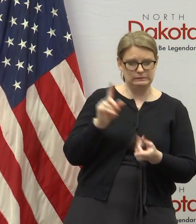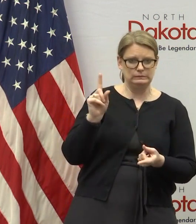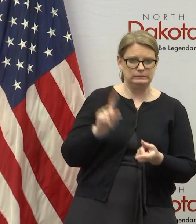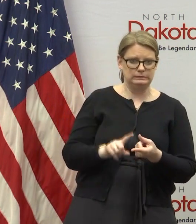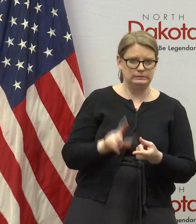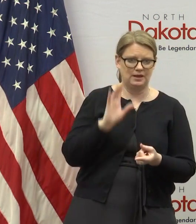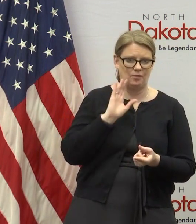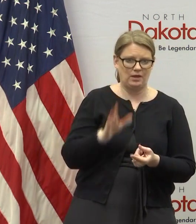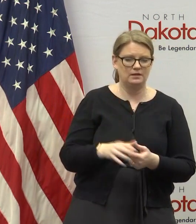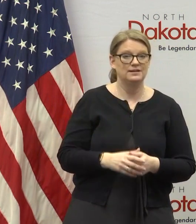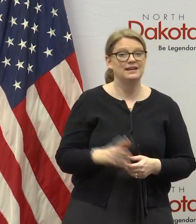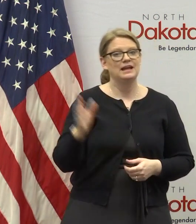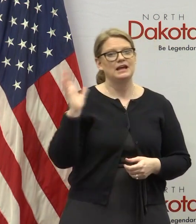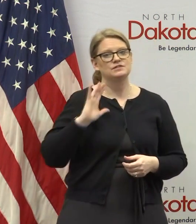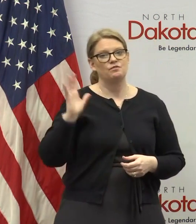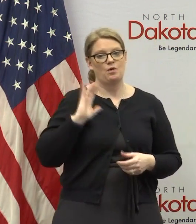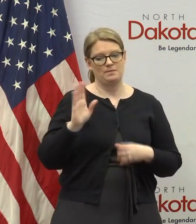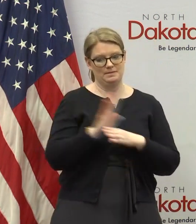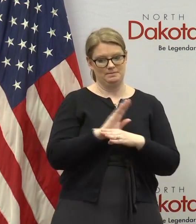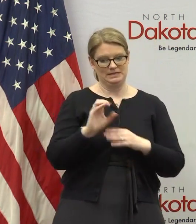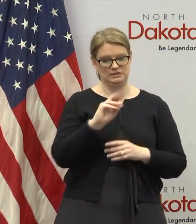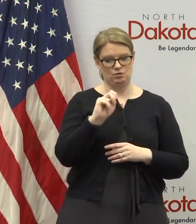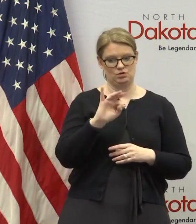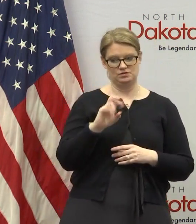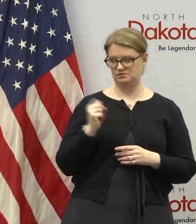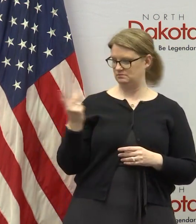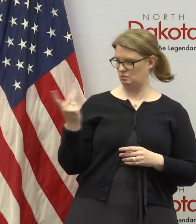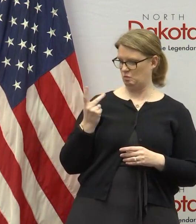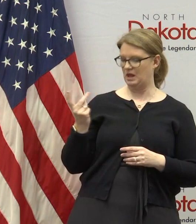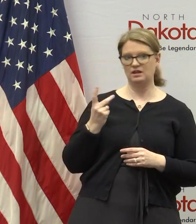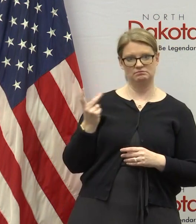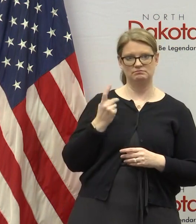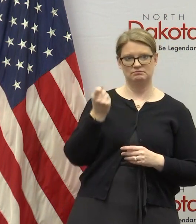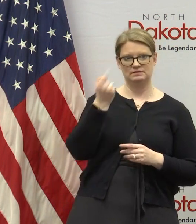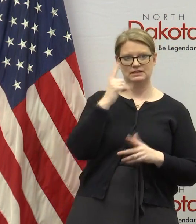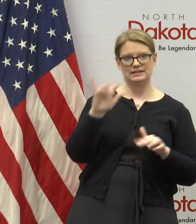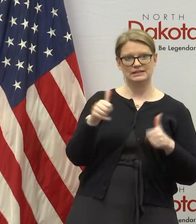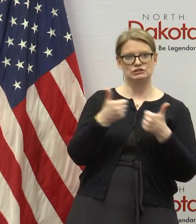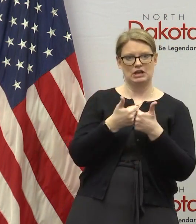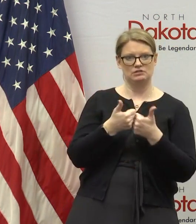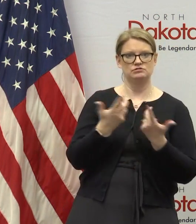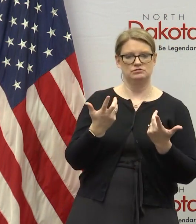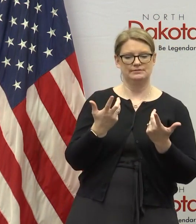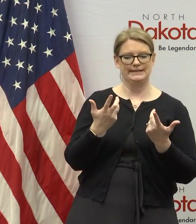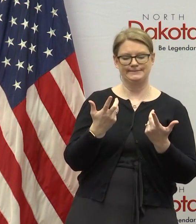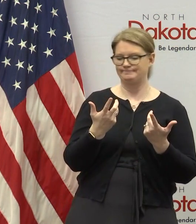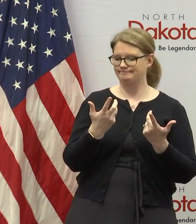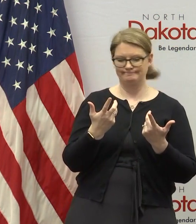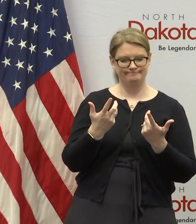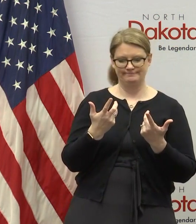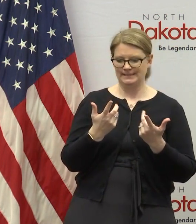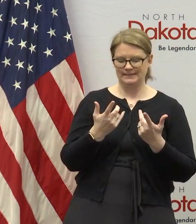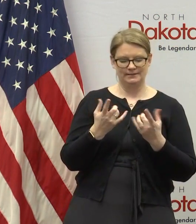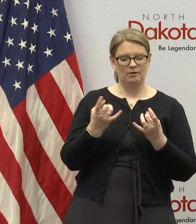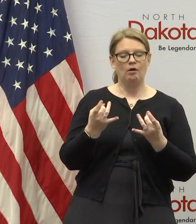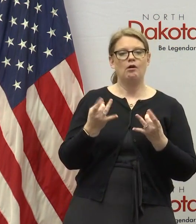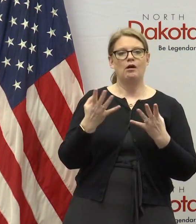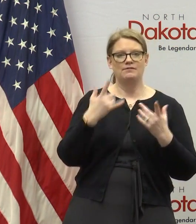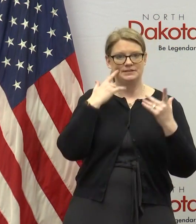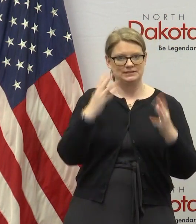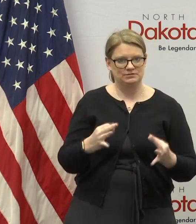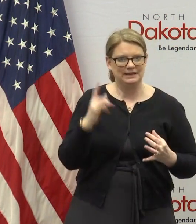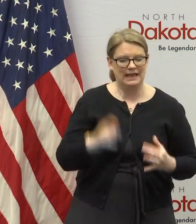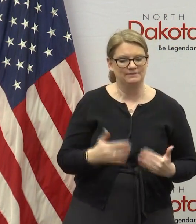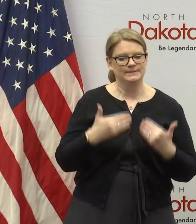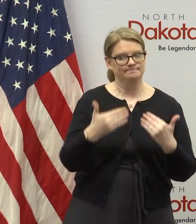former business owners brent and i understand uh the challenging and painful and maybe unprecedented decisions that people are having to make but